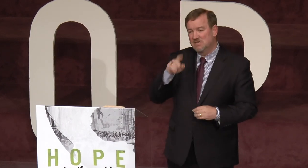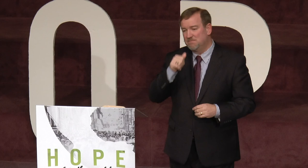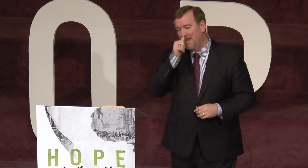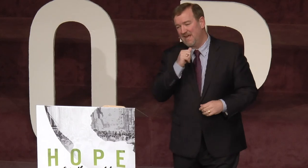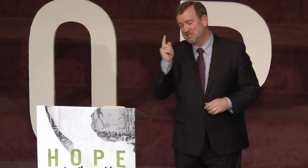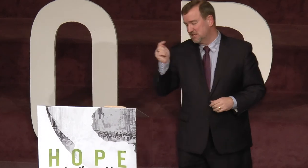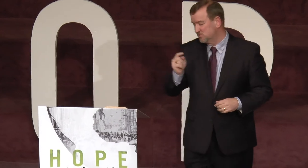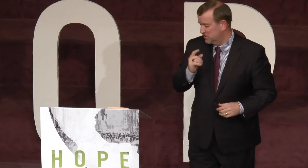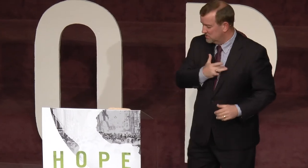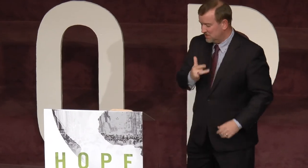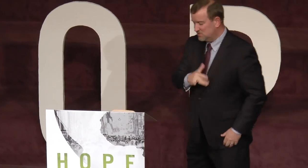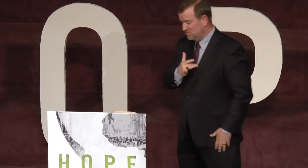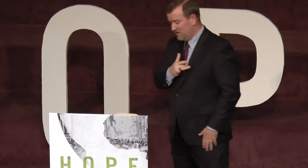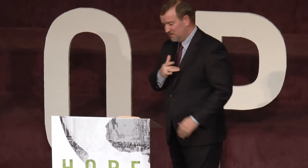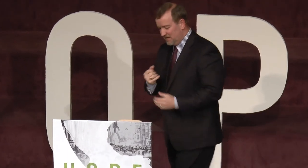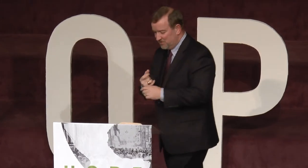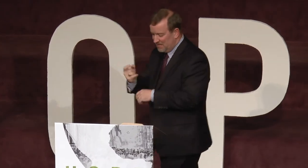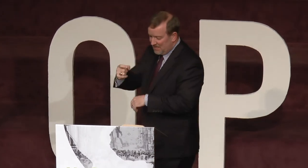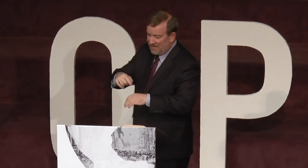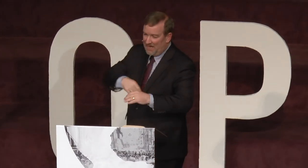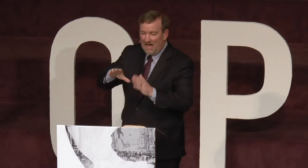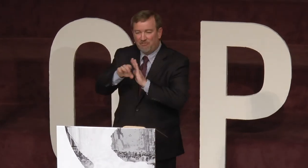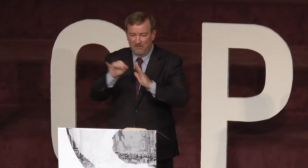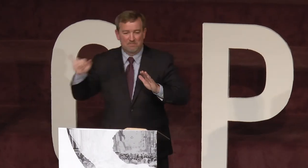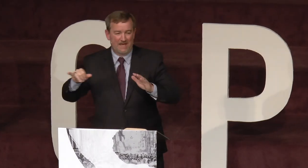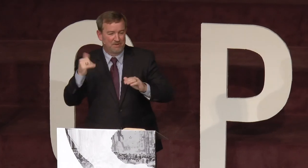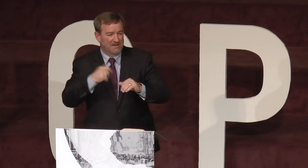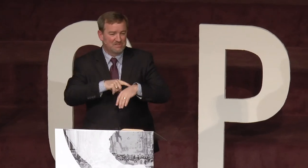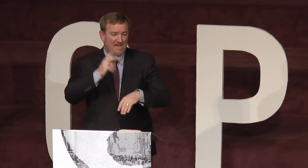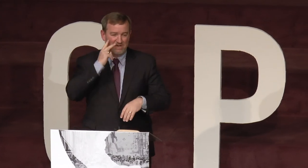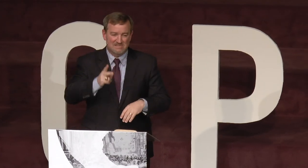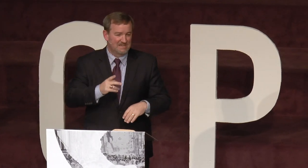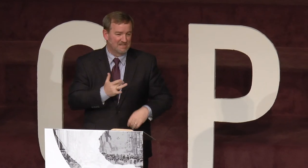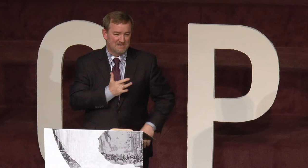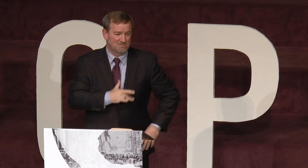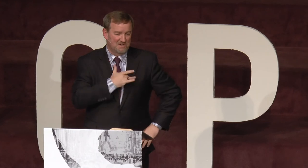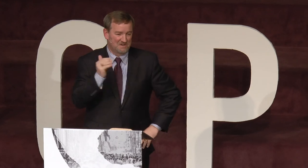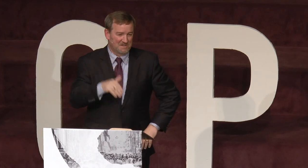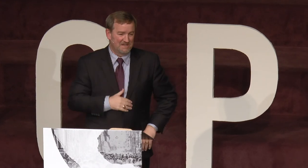think about Alan's testimony. just touches my heart. I filmed that, but every time I see it, it touched my heart again.